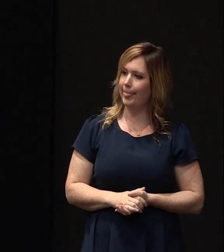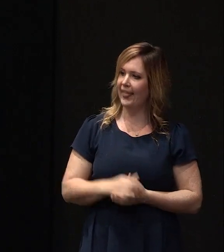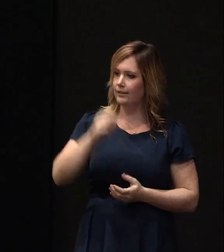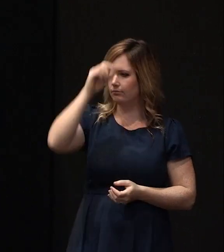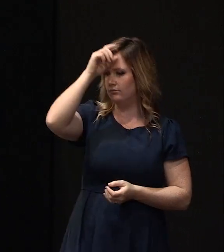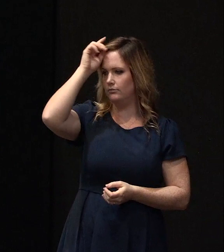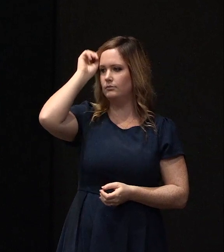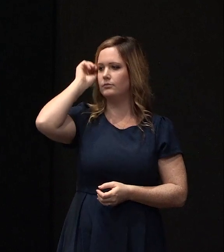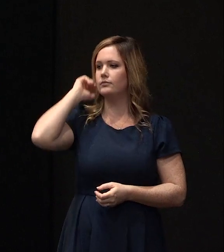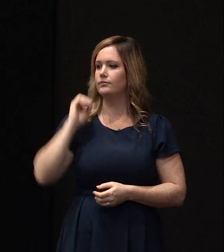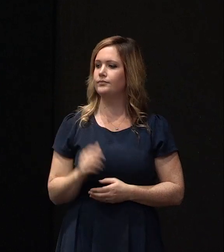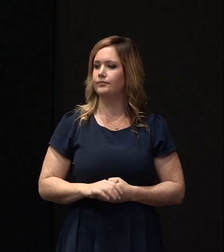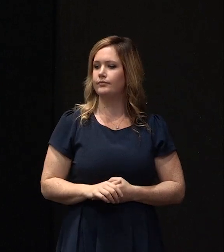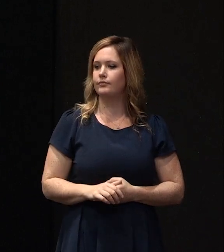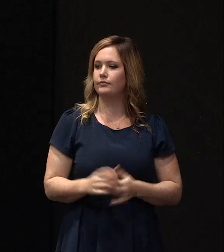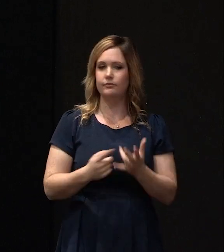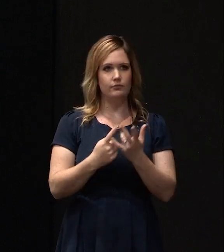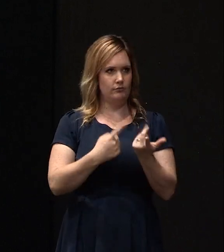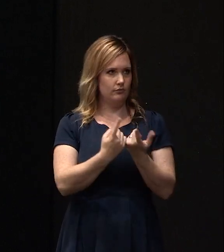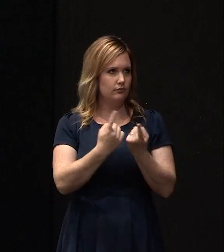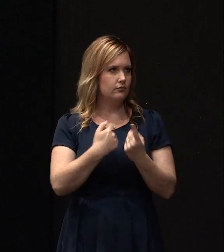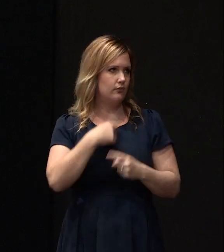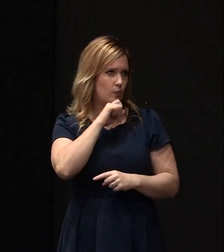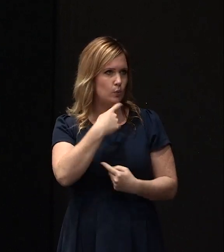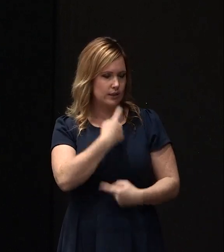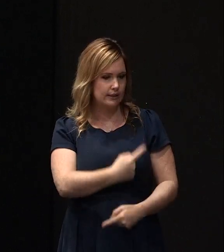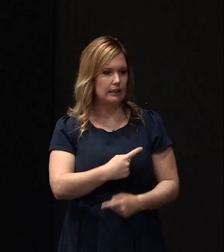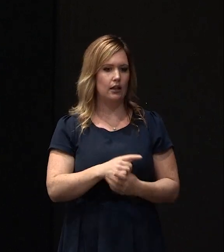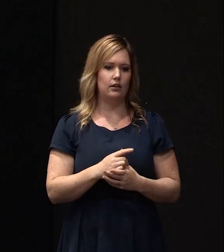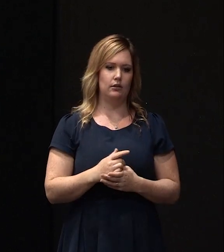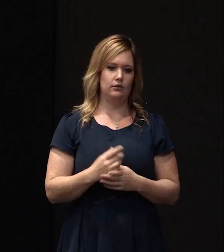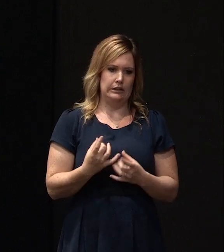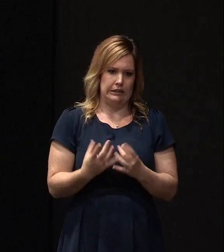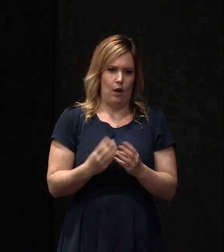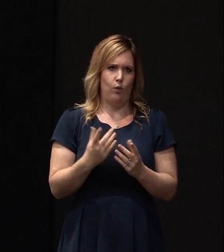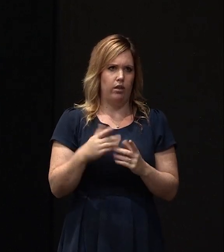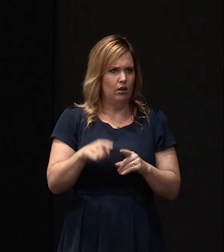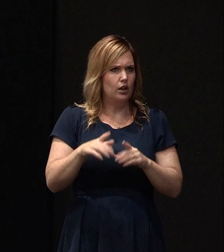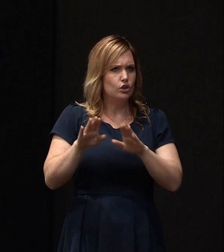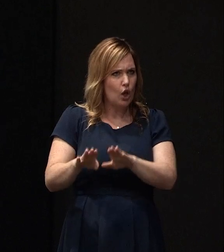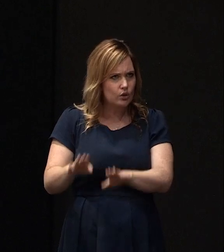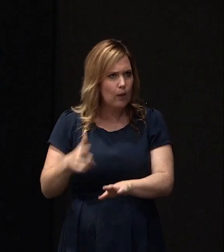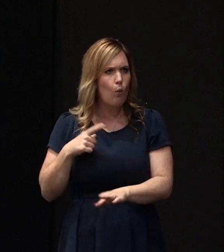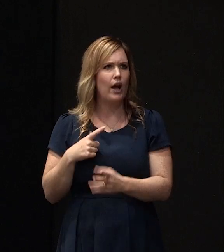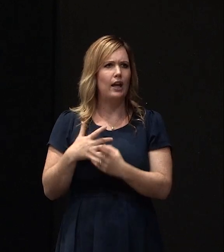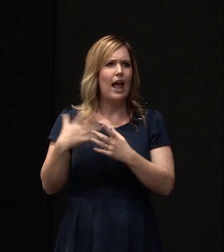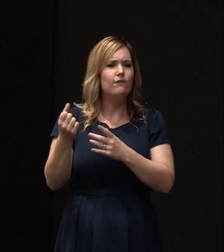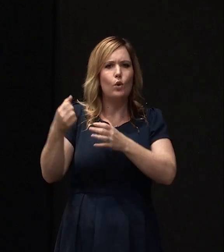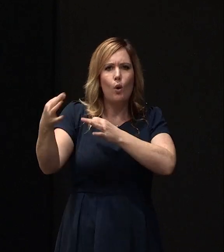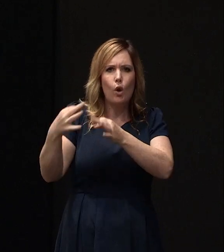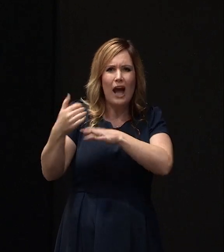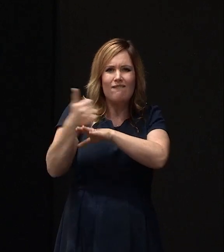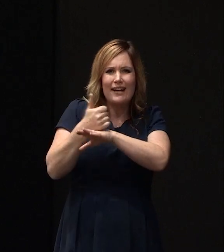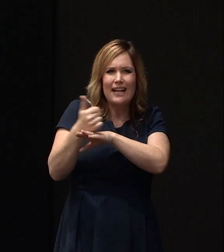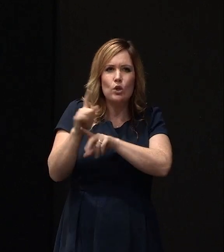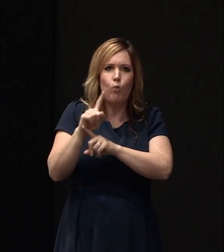is that one thing that sort of initially was slowing things down about us having confidence that we're actually foundation solutions out there that we're going to